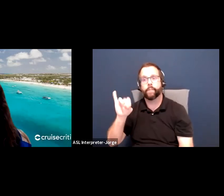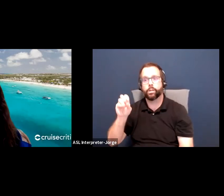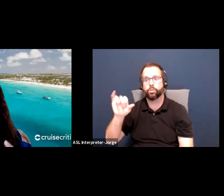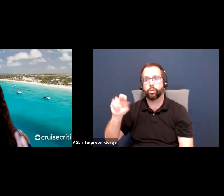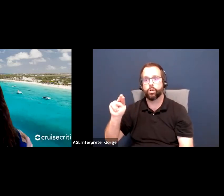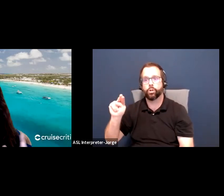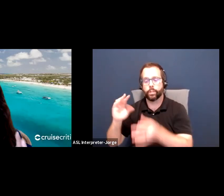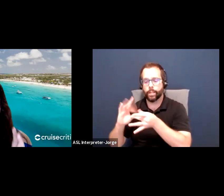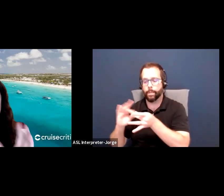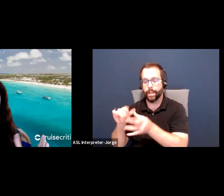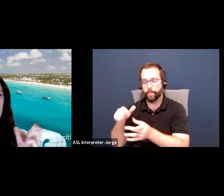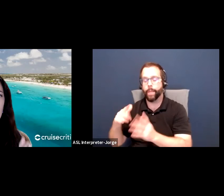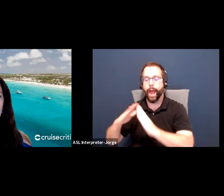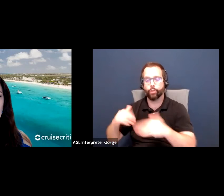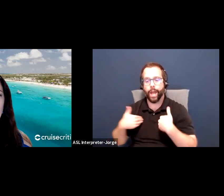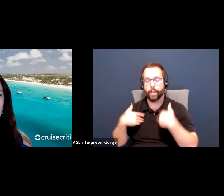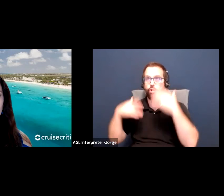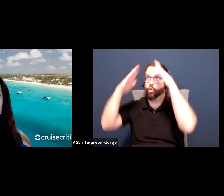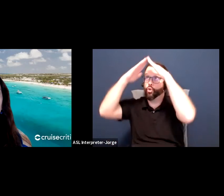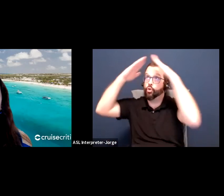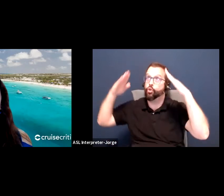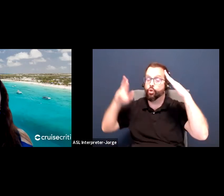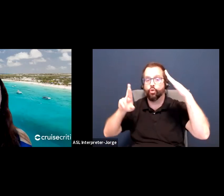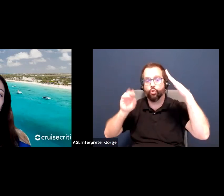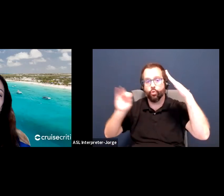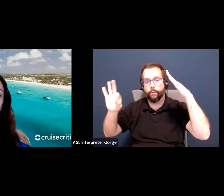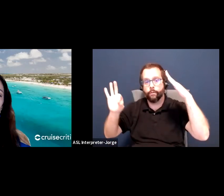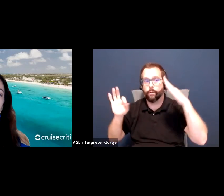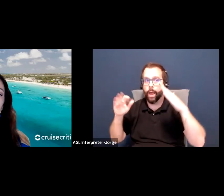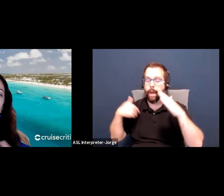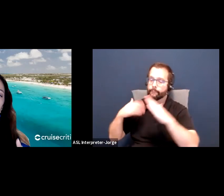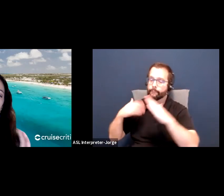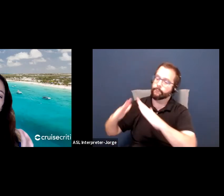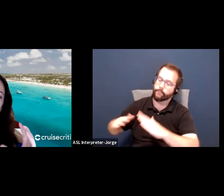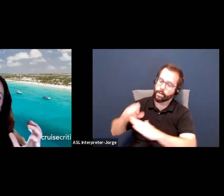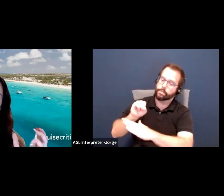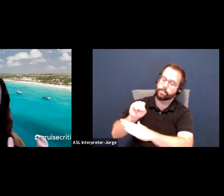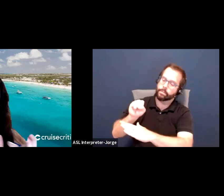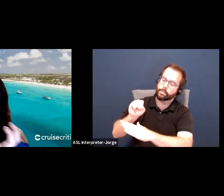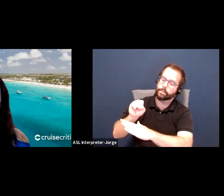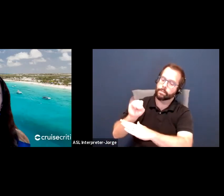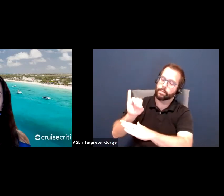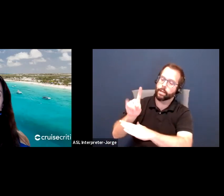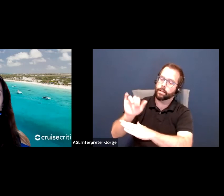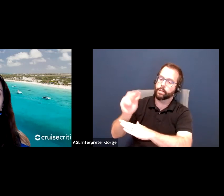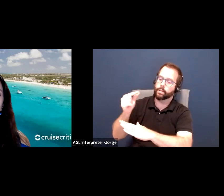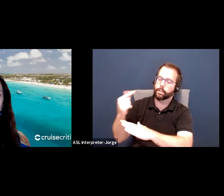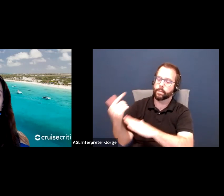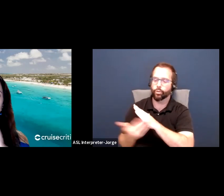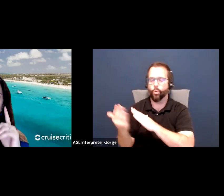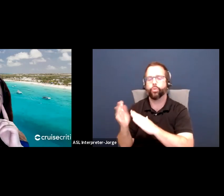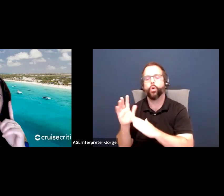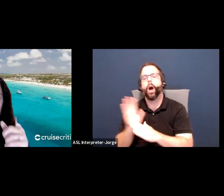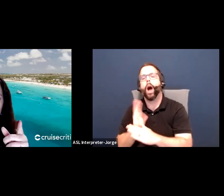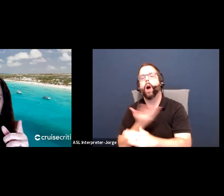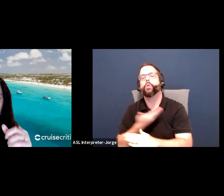It's got, you know, maybe it has siding on it, things like that. But we're working, the vision is going to be the final product that we're working towards.